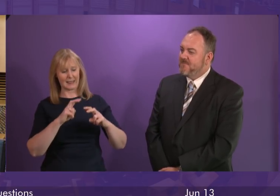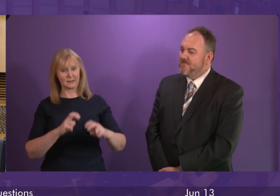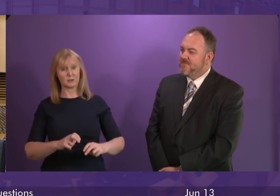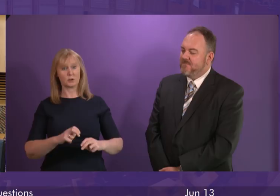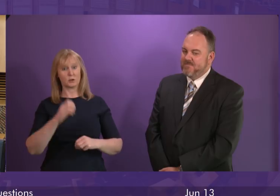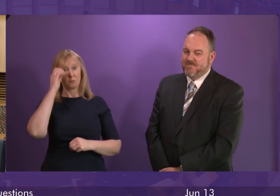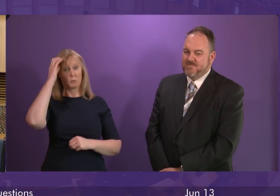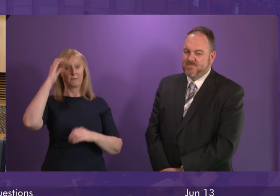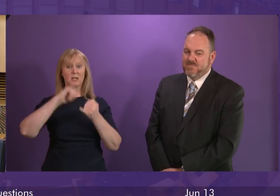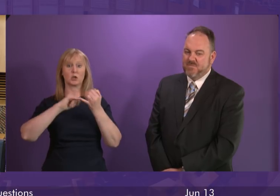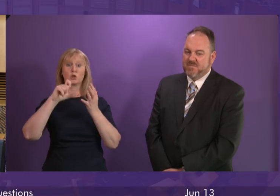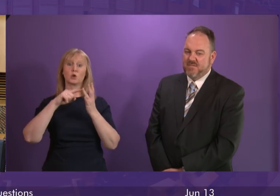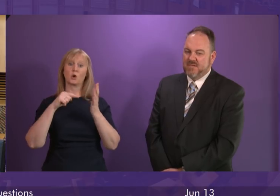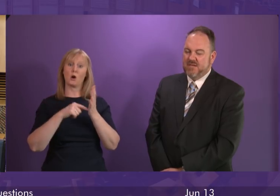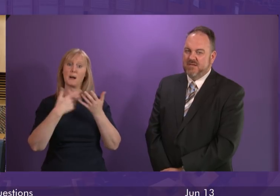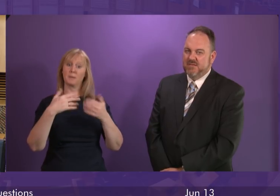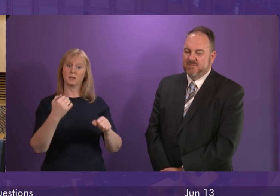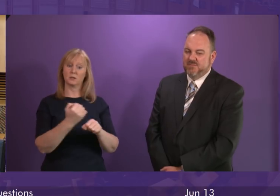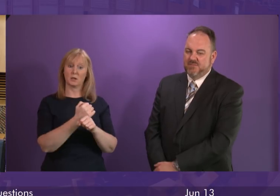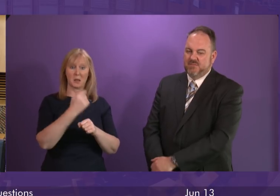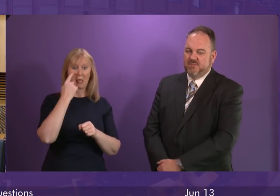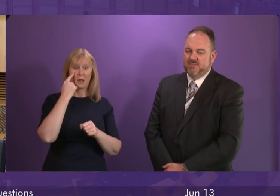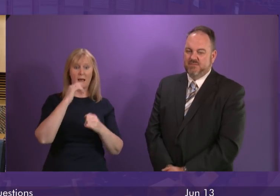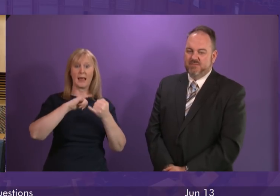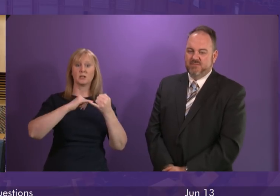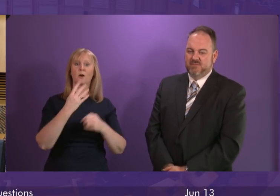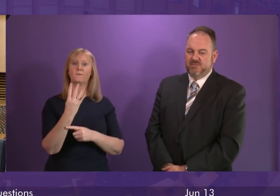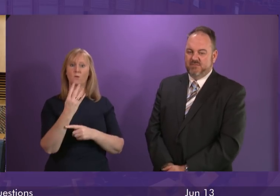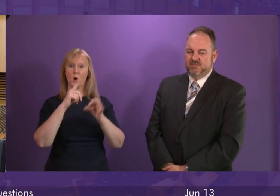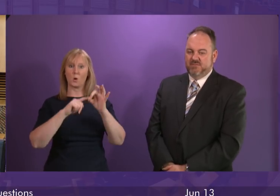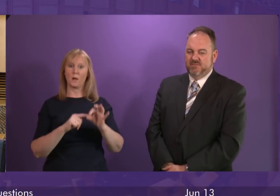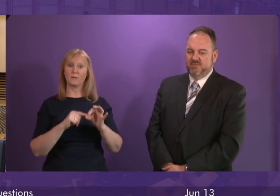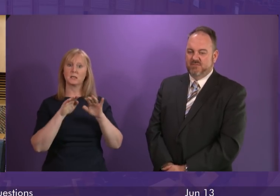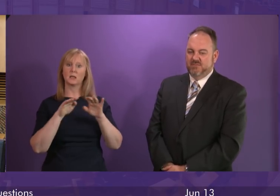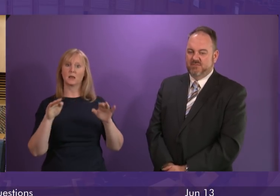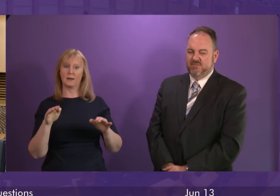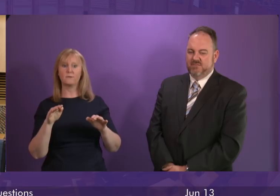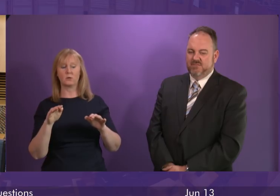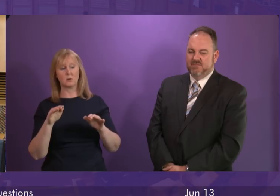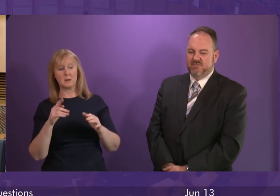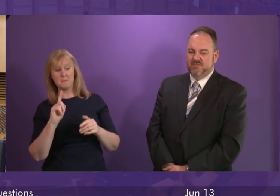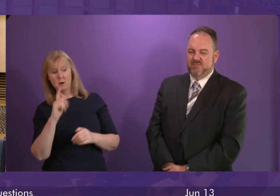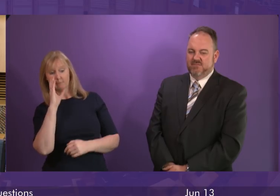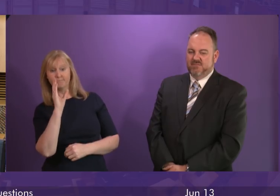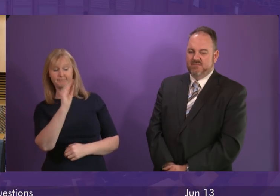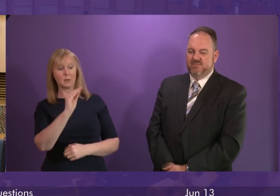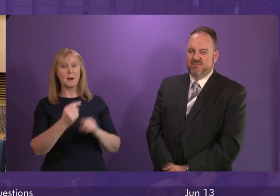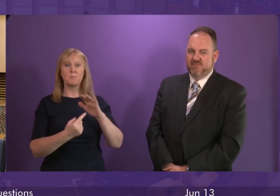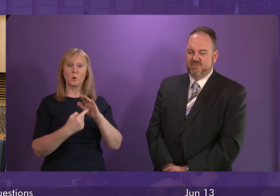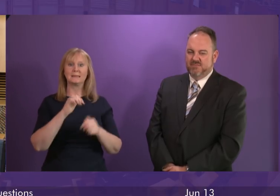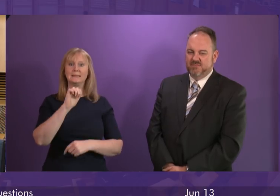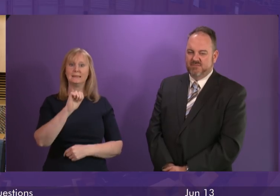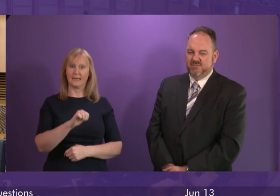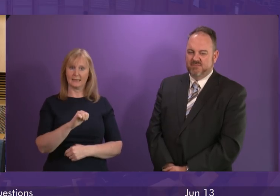Professor Scott has done has looked at qualifications at S4. And the fundamental point we are making here is that while, of course, that is important,